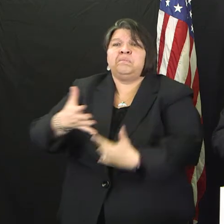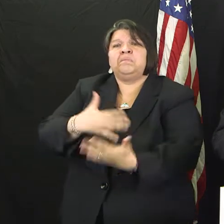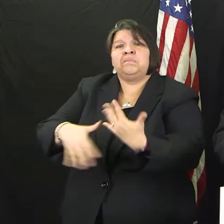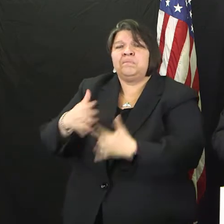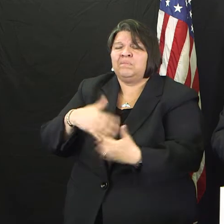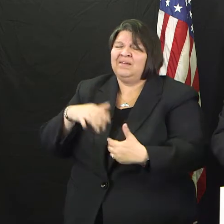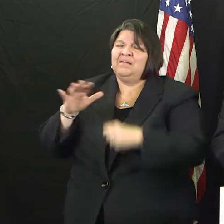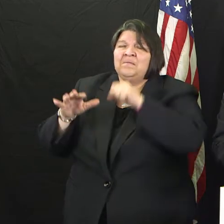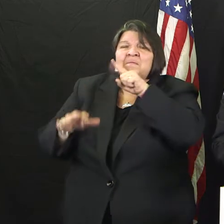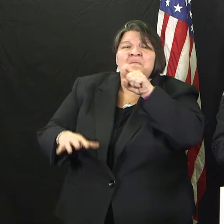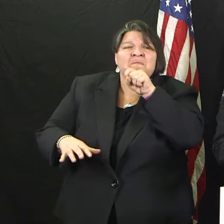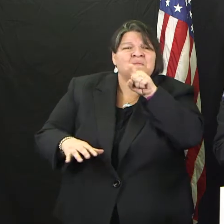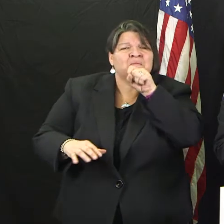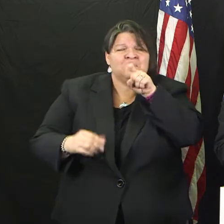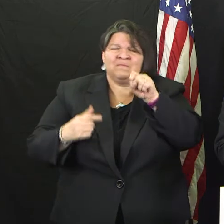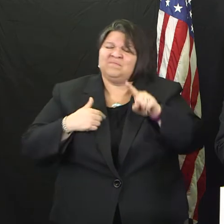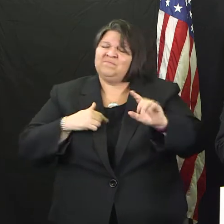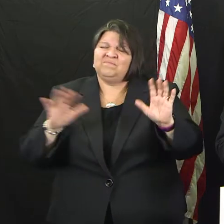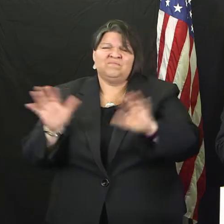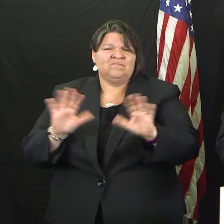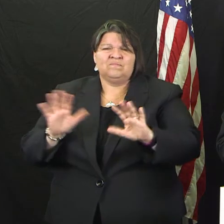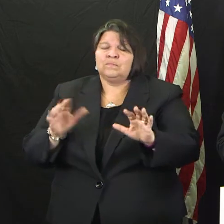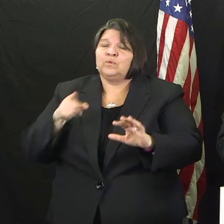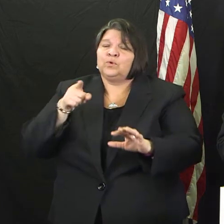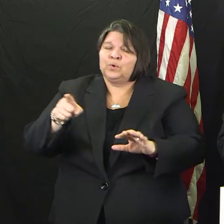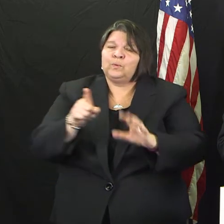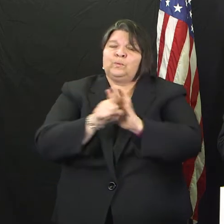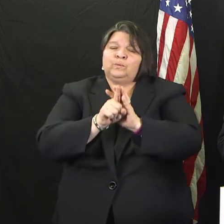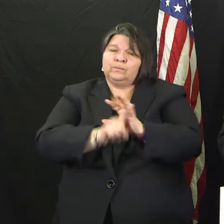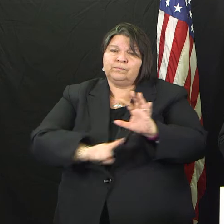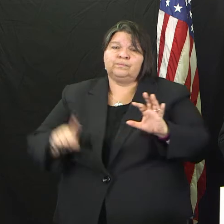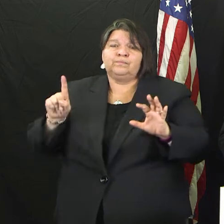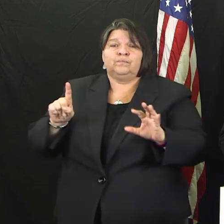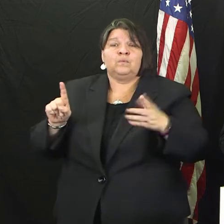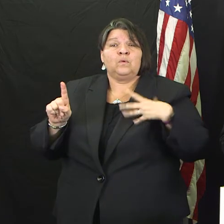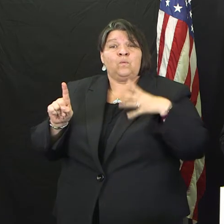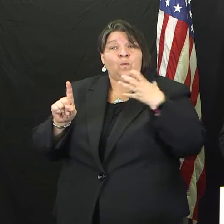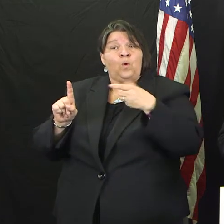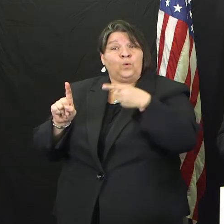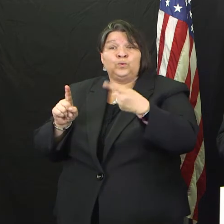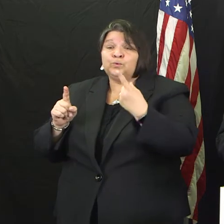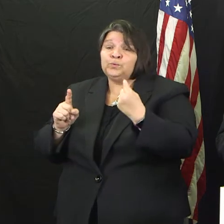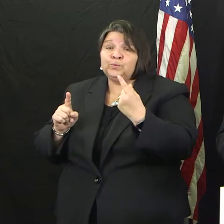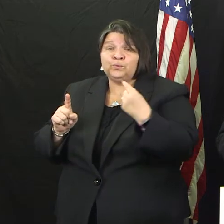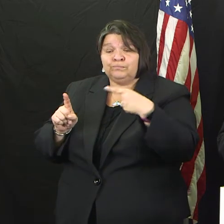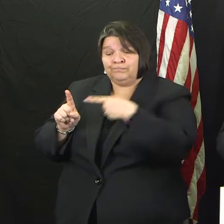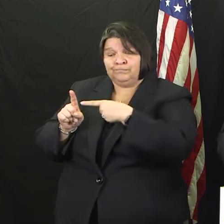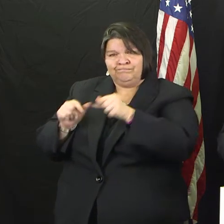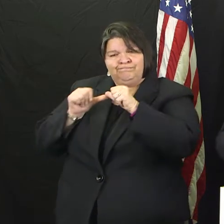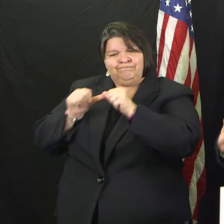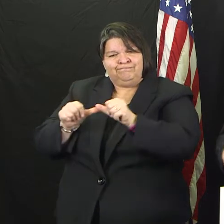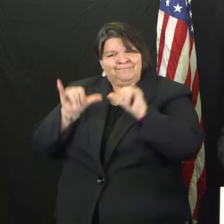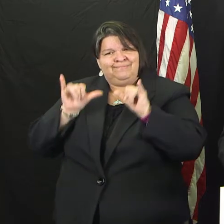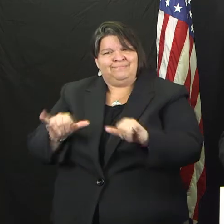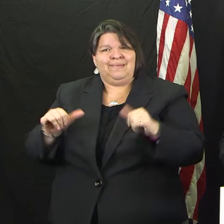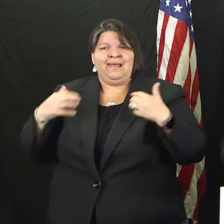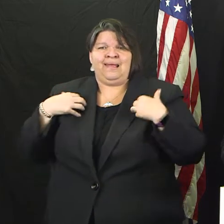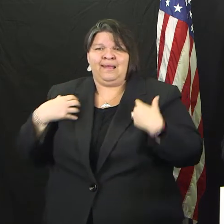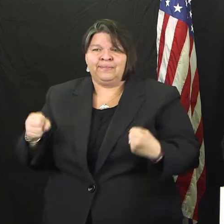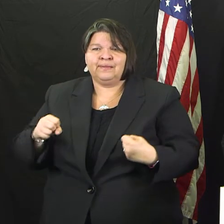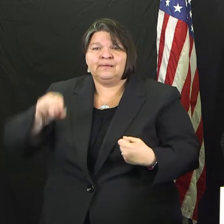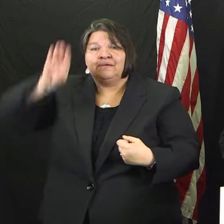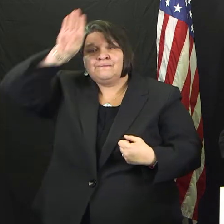Keep yourself healthy so that the fire department and the hospitals can continue to render aid to those who need the aid the greatest.